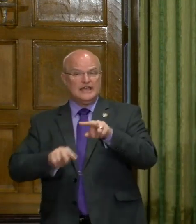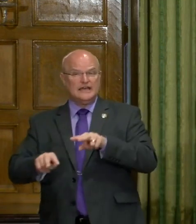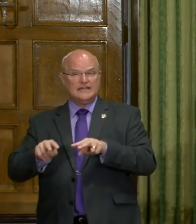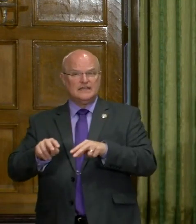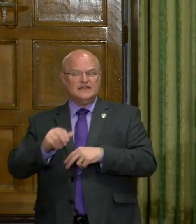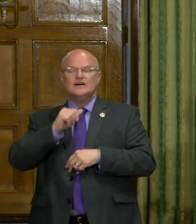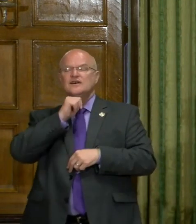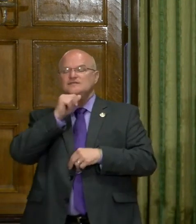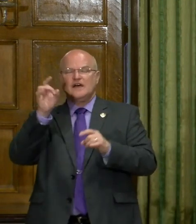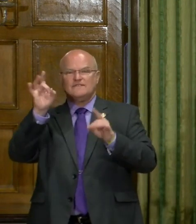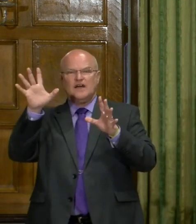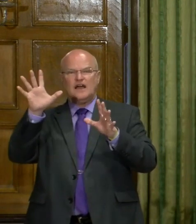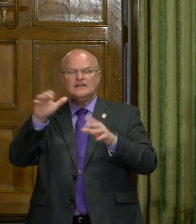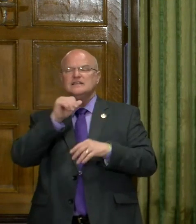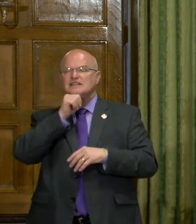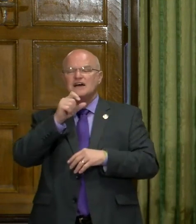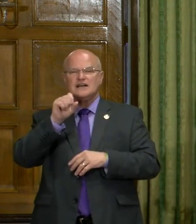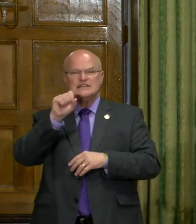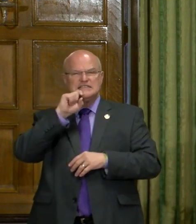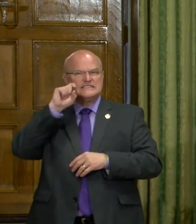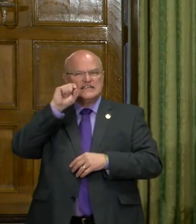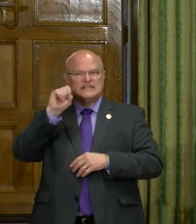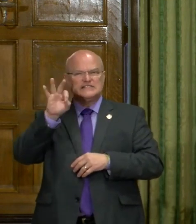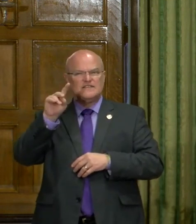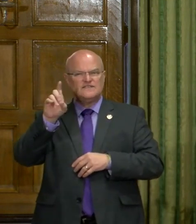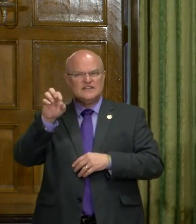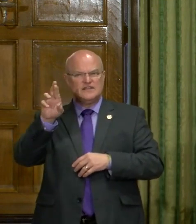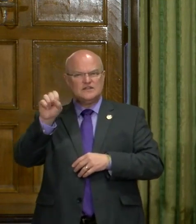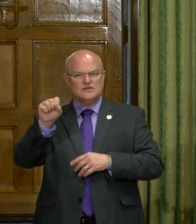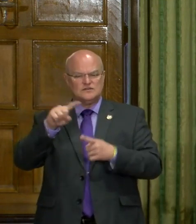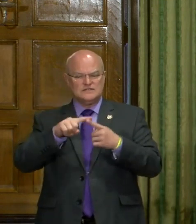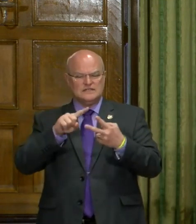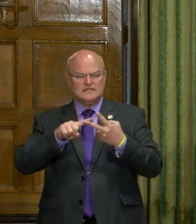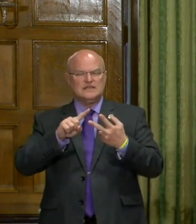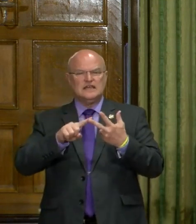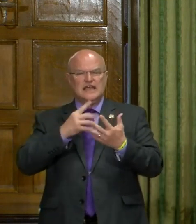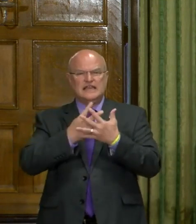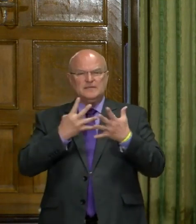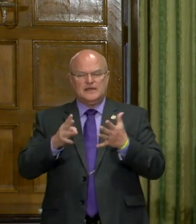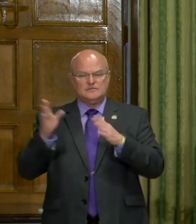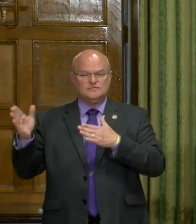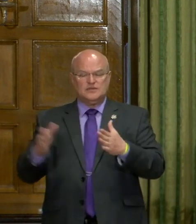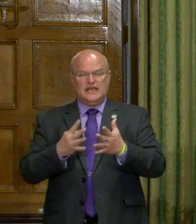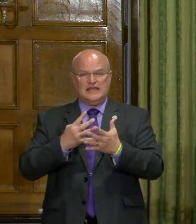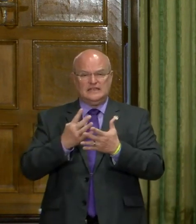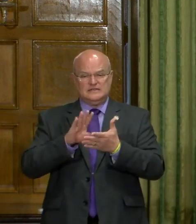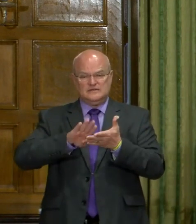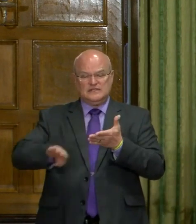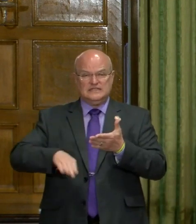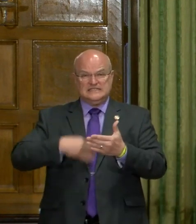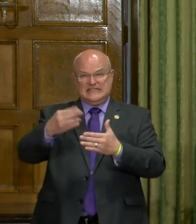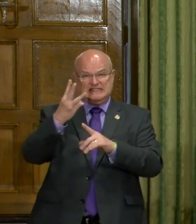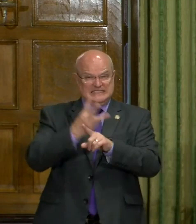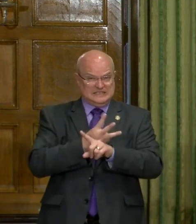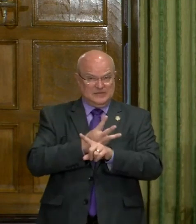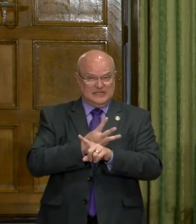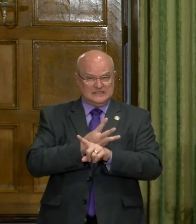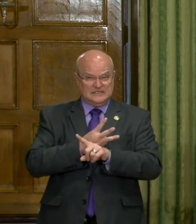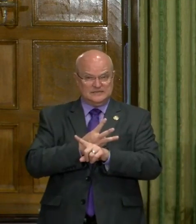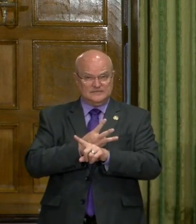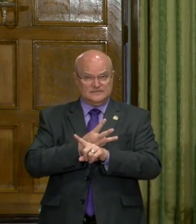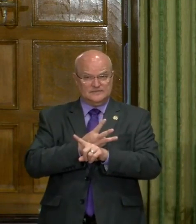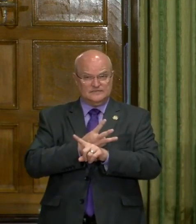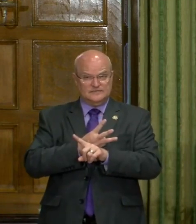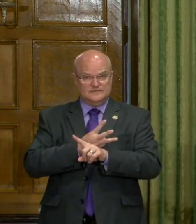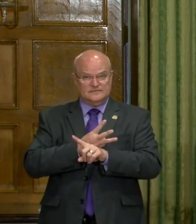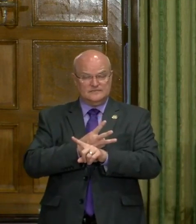of nonviolent, nonsex offenders and inmates that are scheduled to be released within the next six months. Uh,